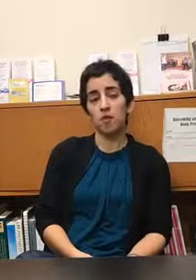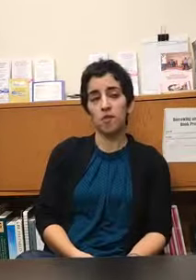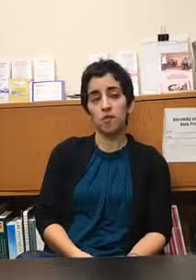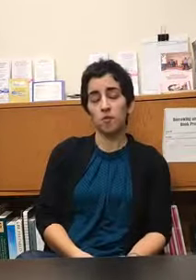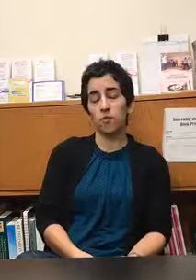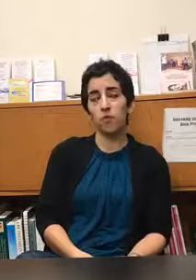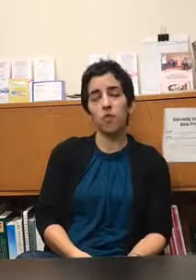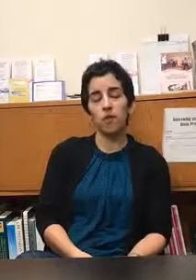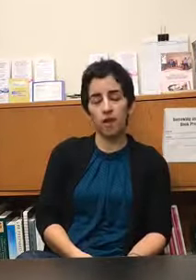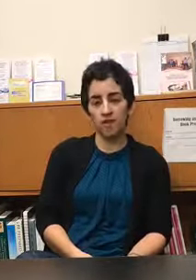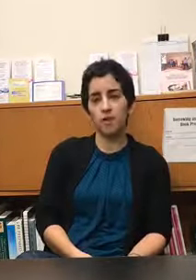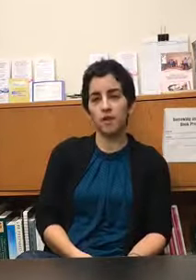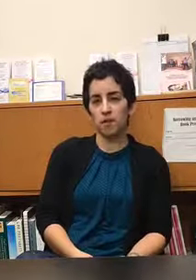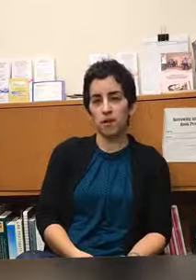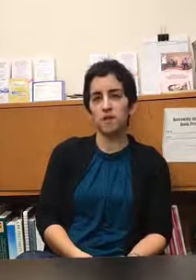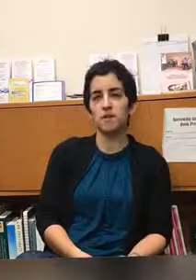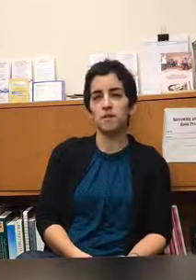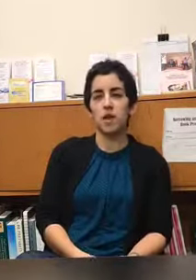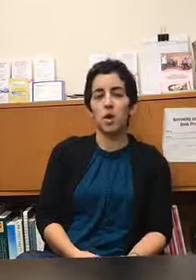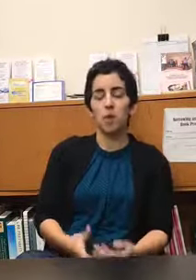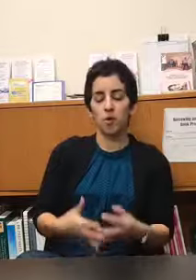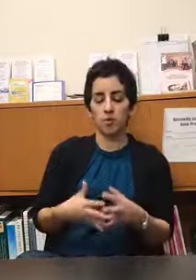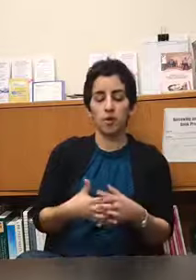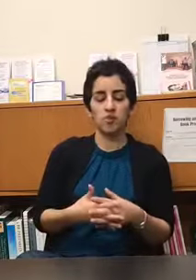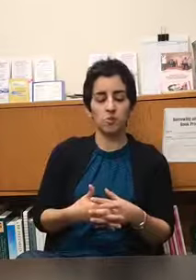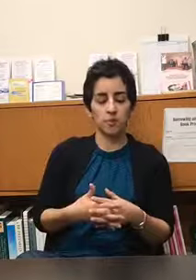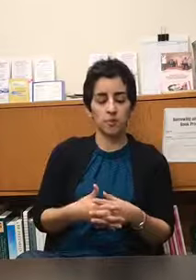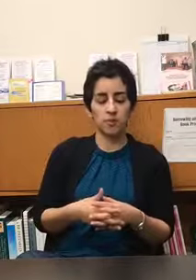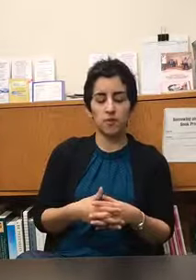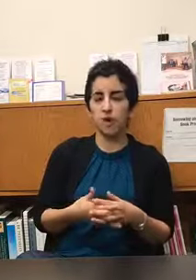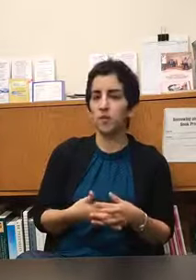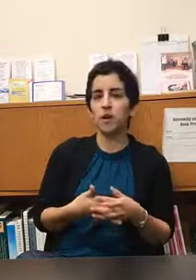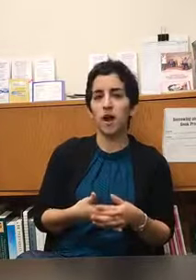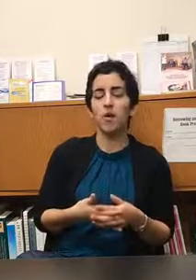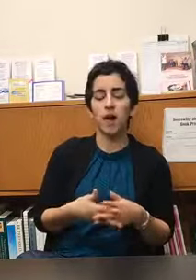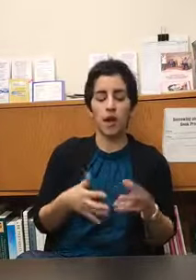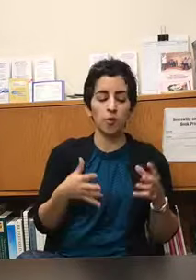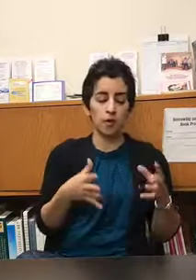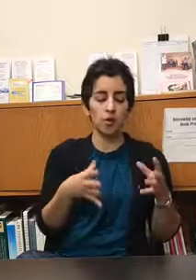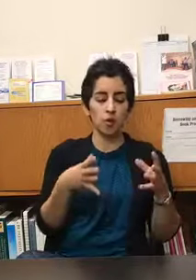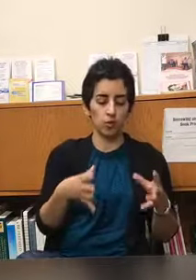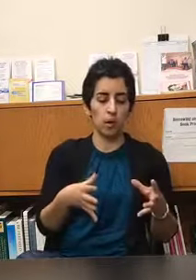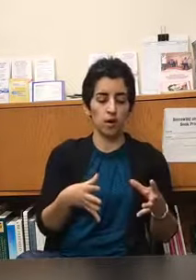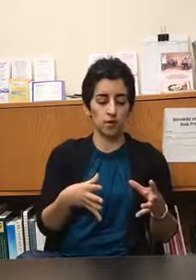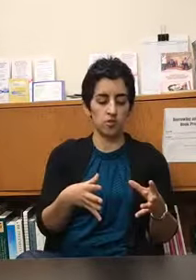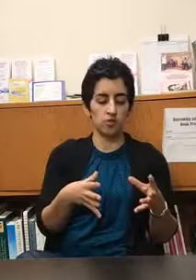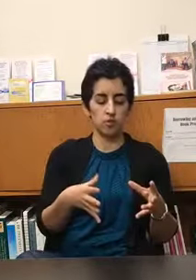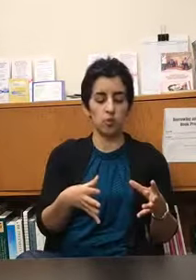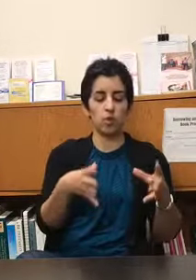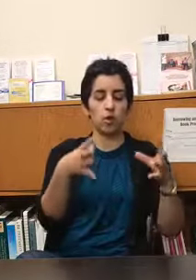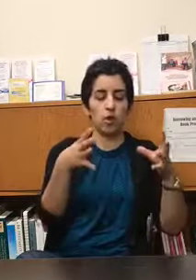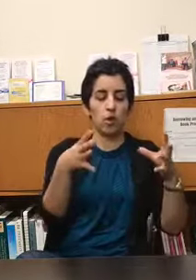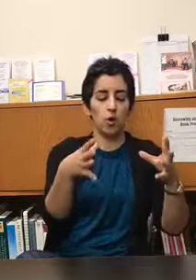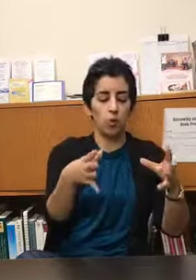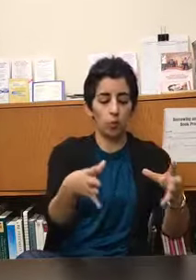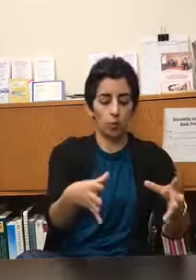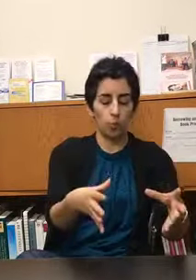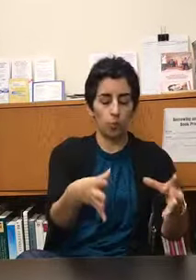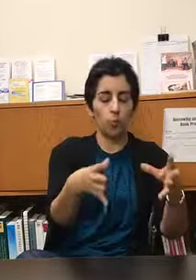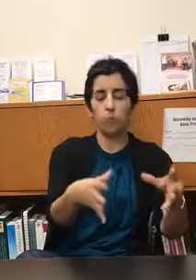of for a lot of my clients part of what i do with them is figuring out how they can hold on to the